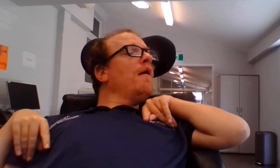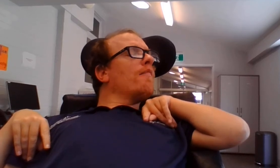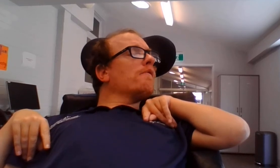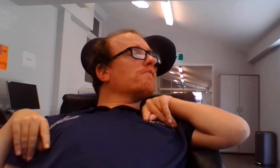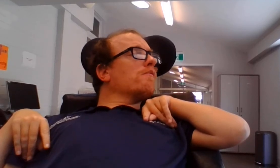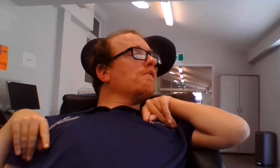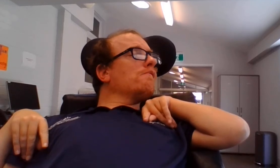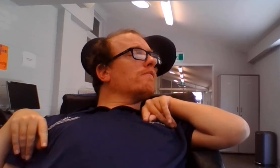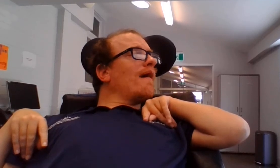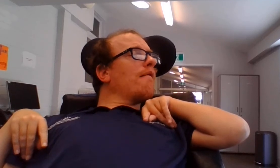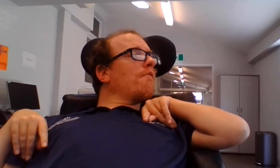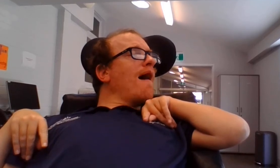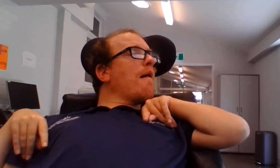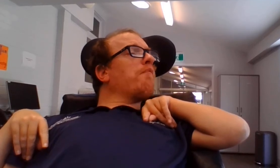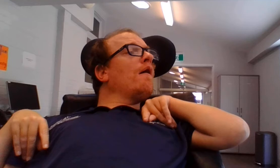the Tuesday wrap.